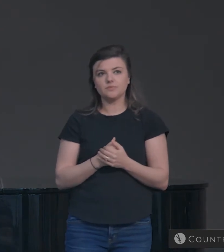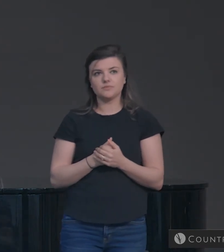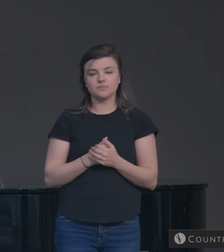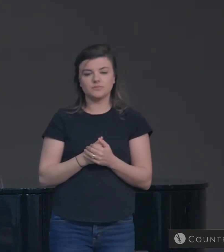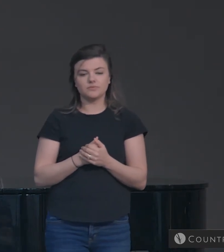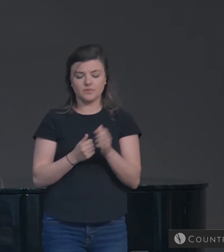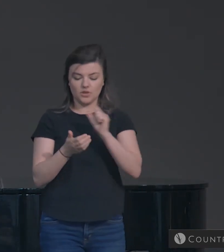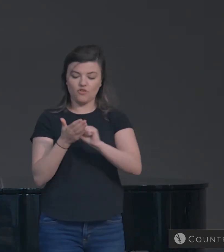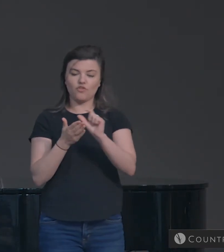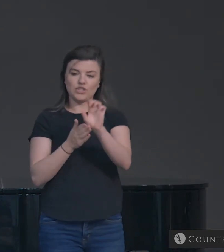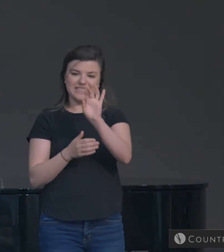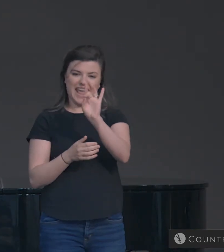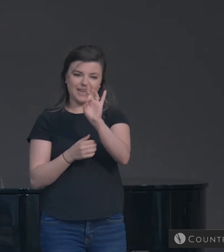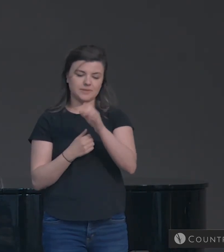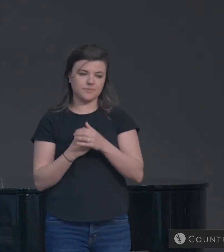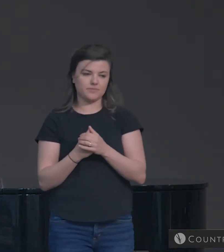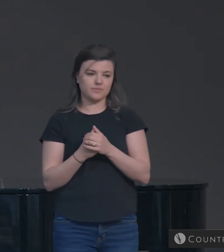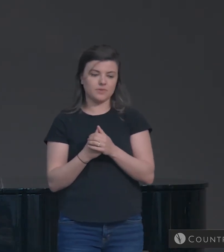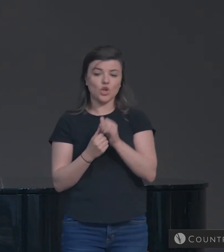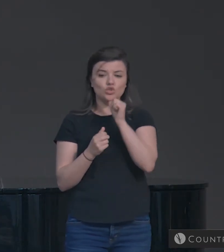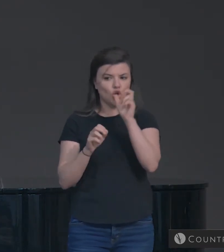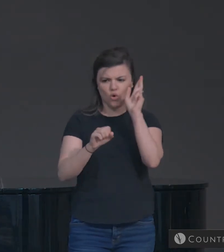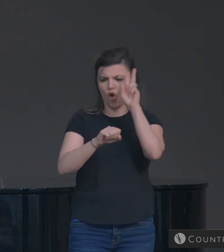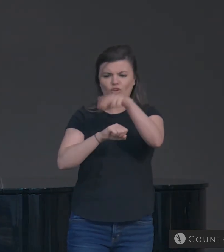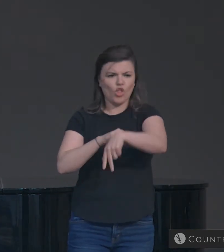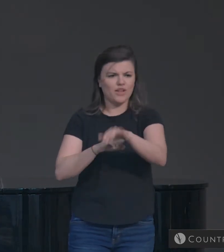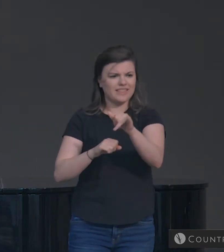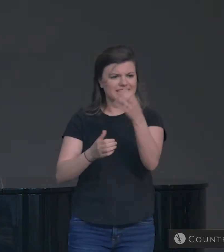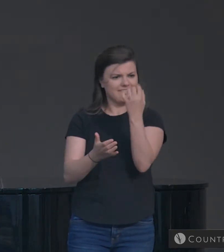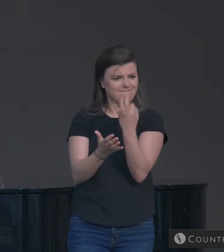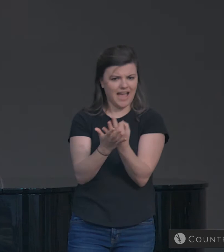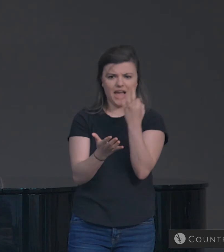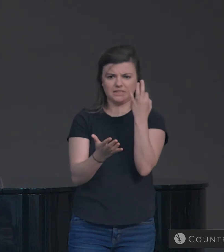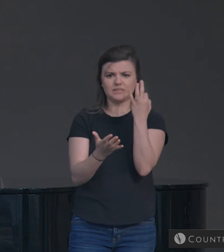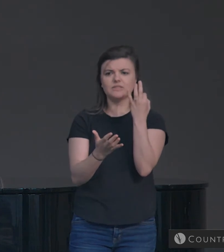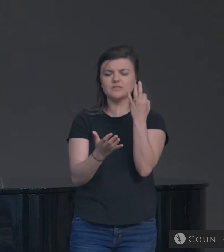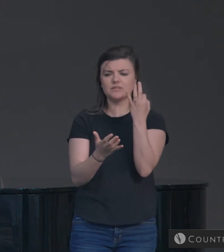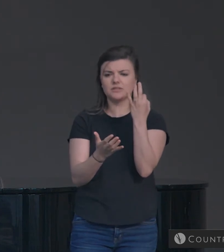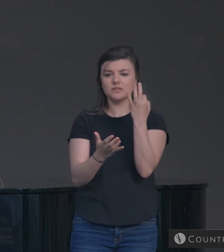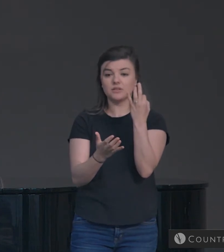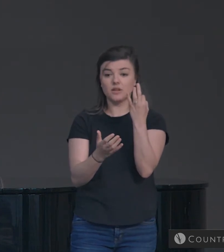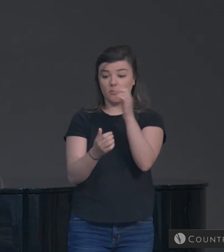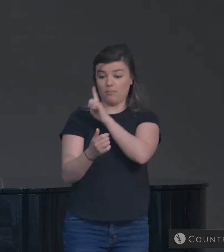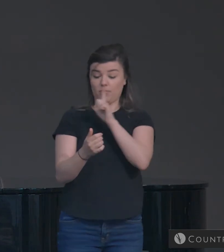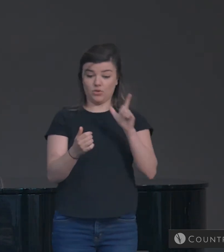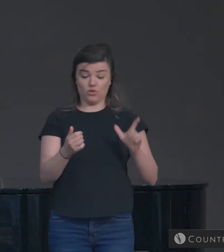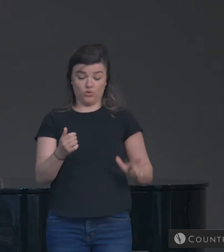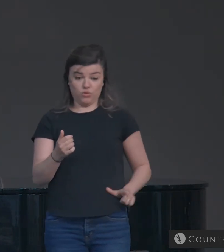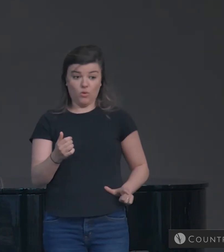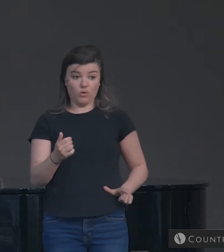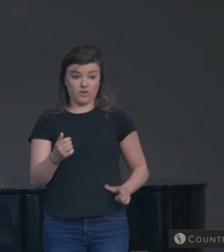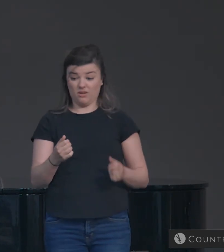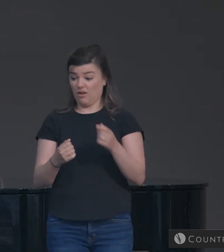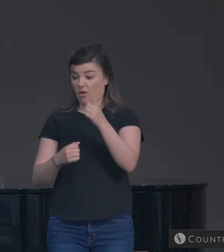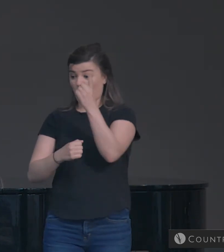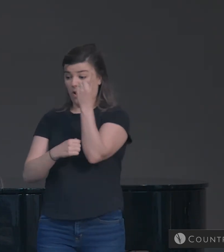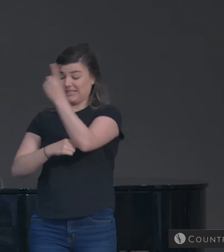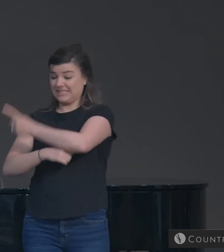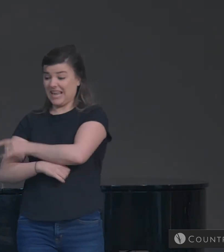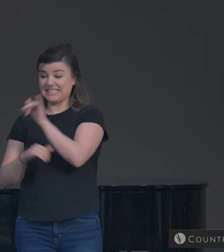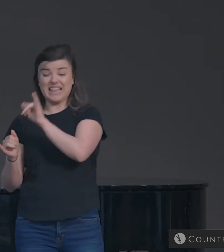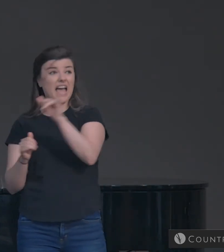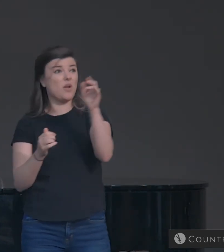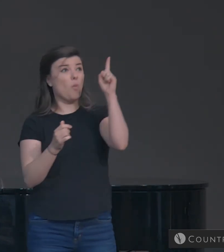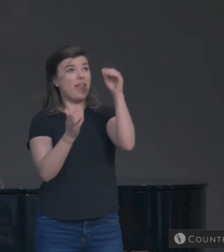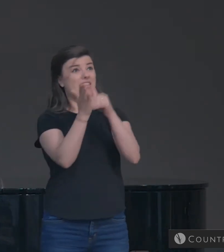Look at verse 8. But do not overlook this one fact, beloved, that with the Lord one day is as 1,000 years, and 1,000